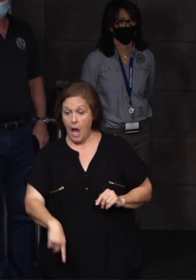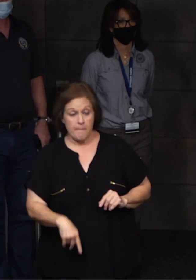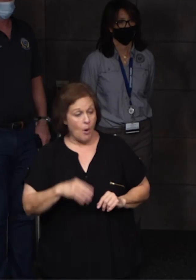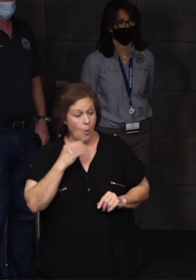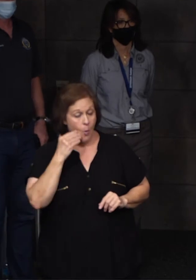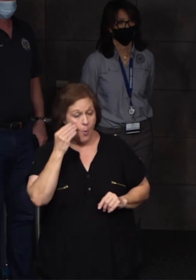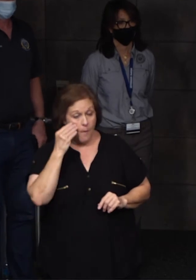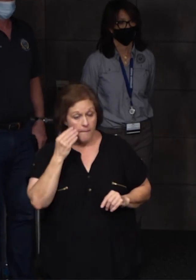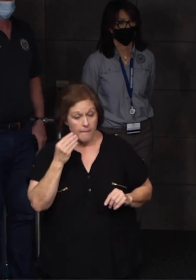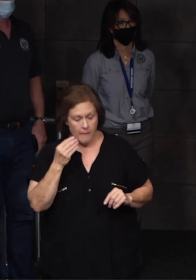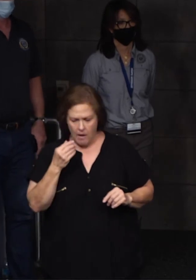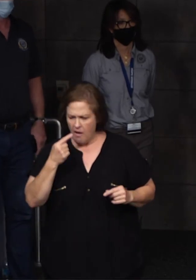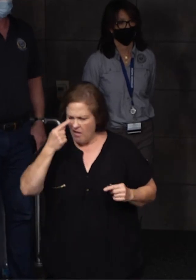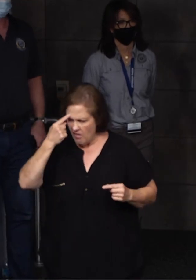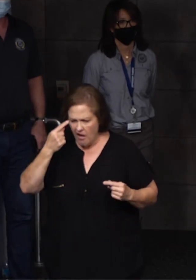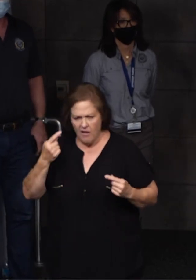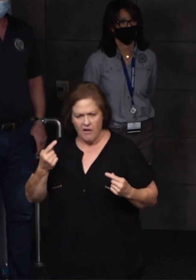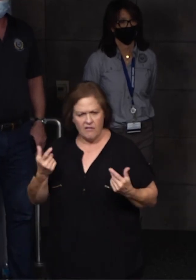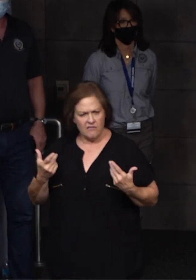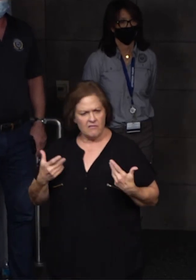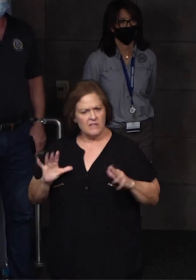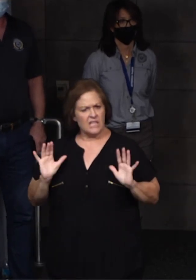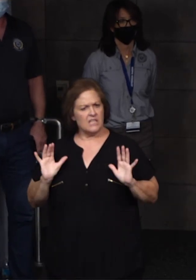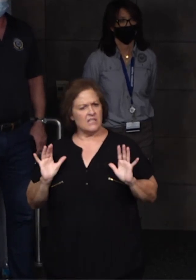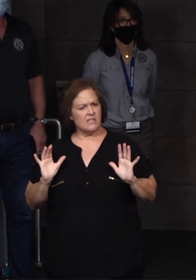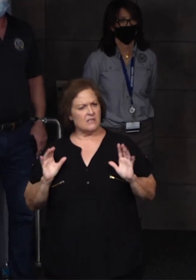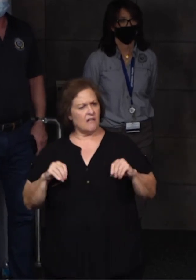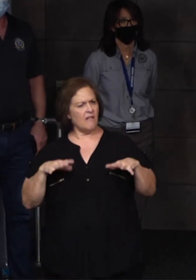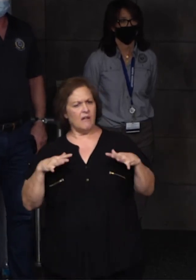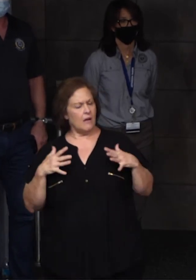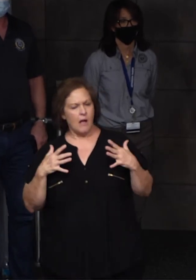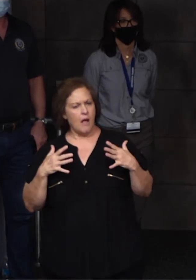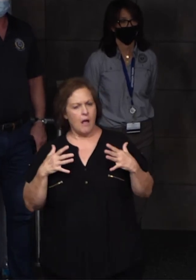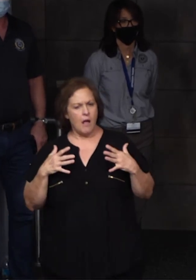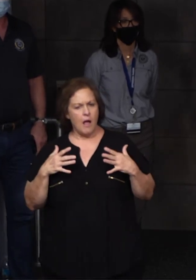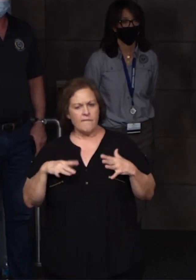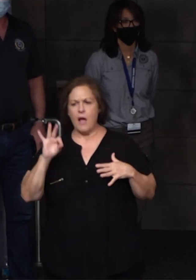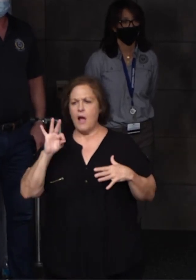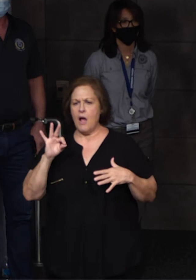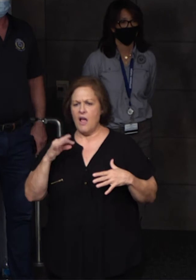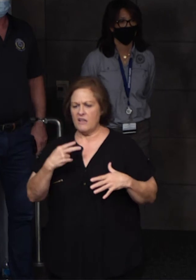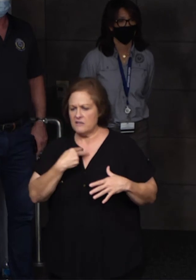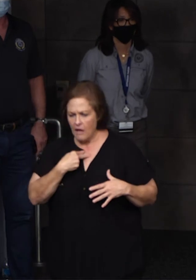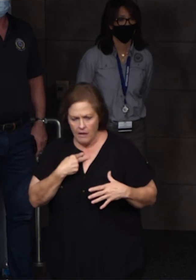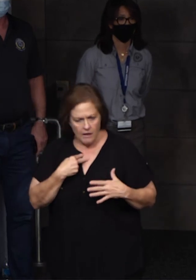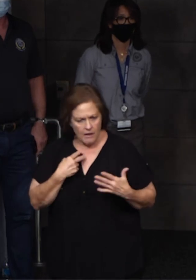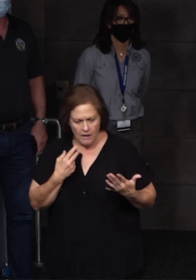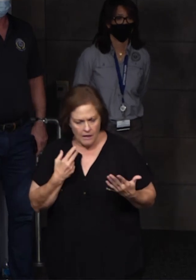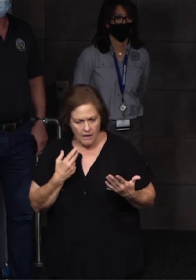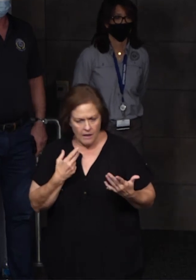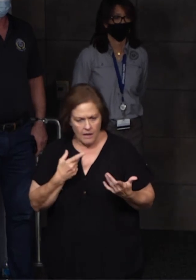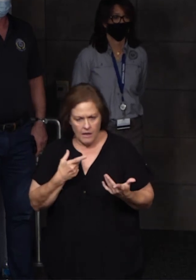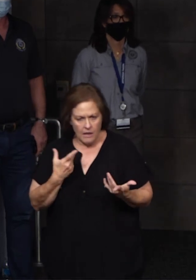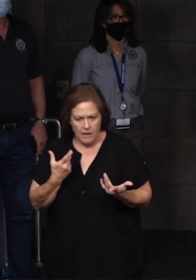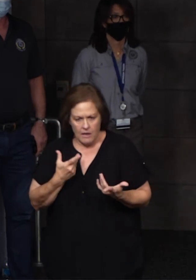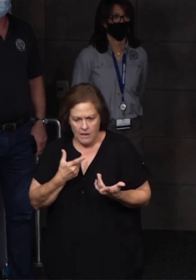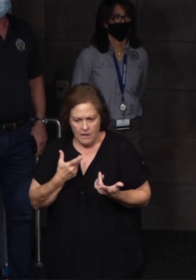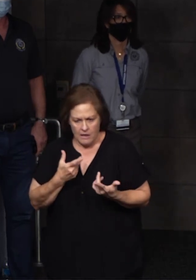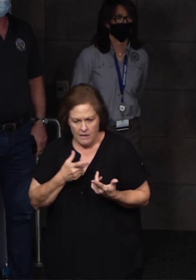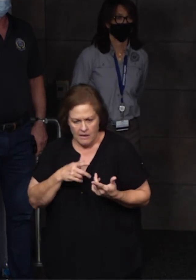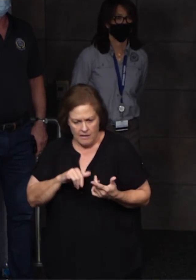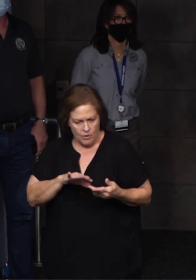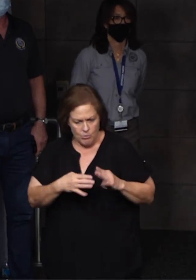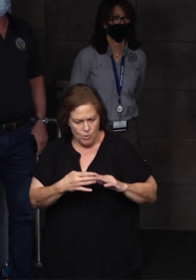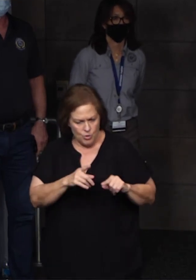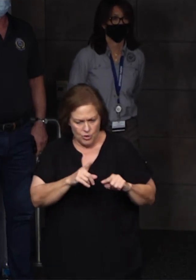that you thought was going to be put on and then you end up stuck in a community, in a home, in a community that can't support you,